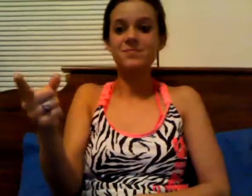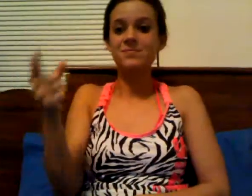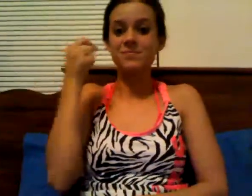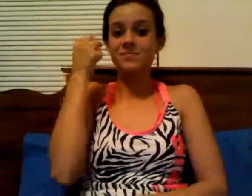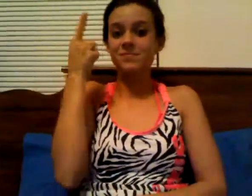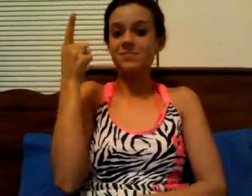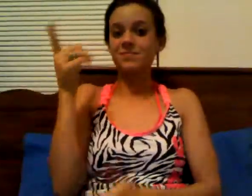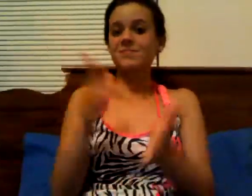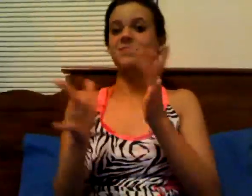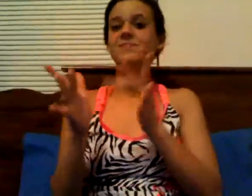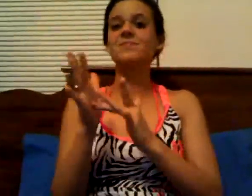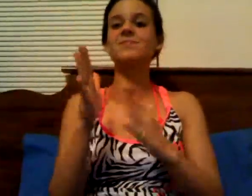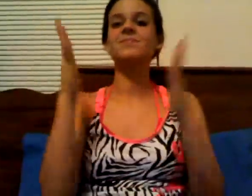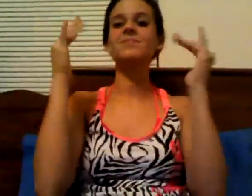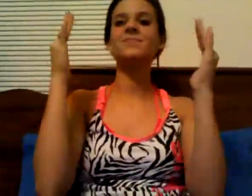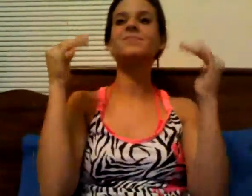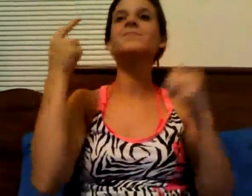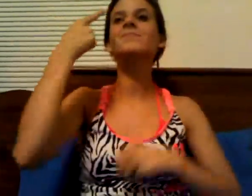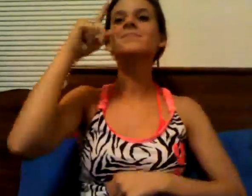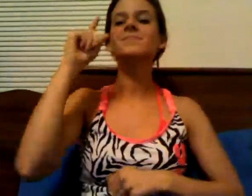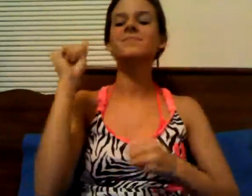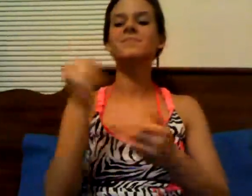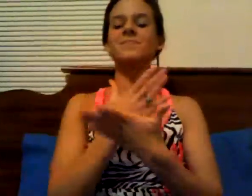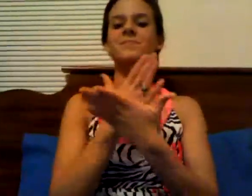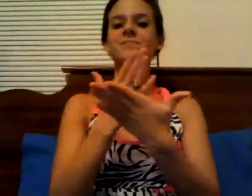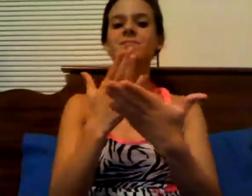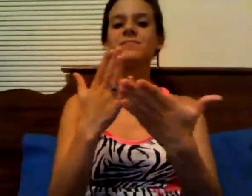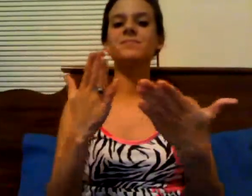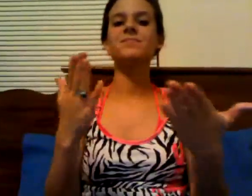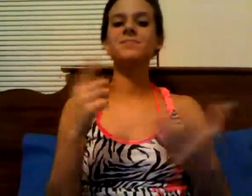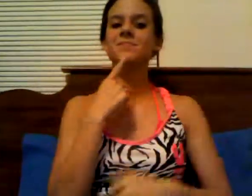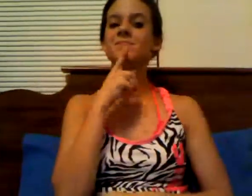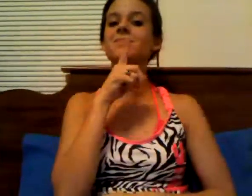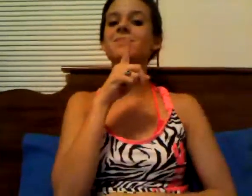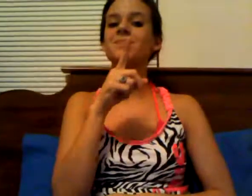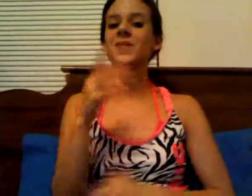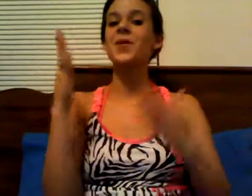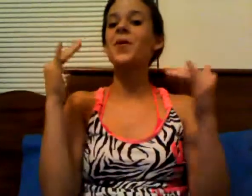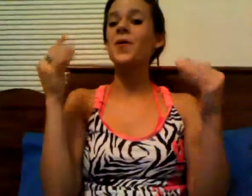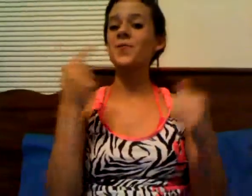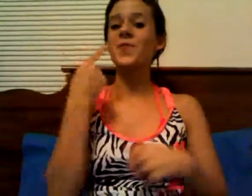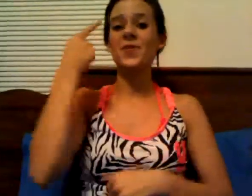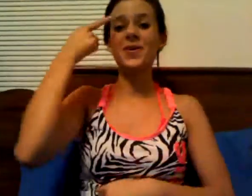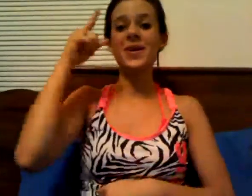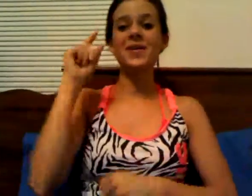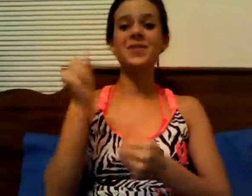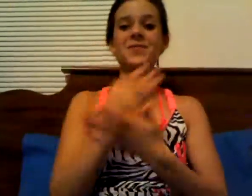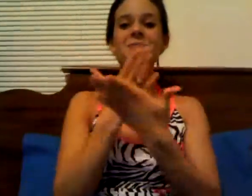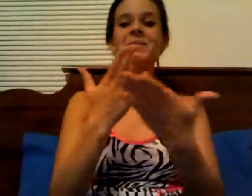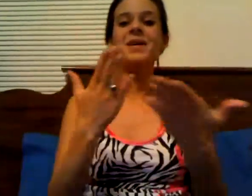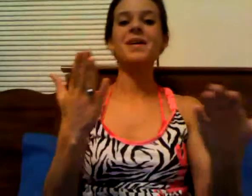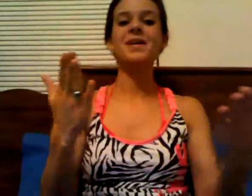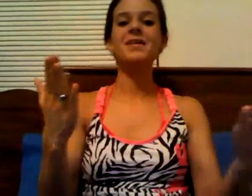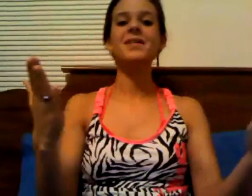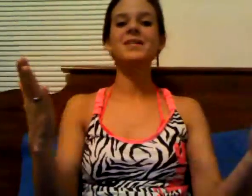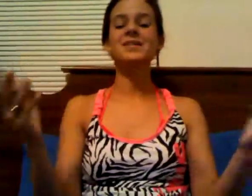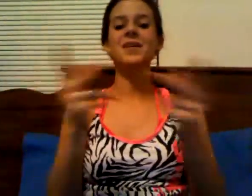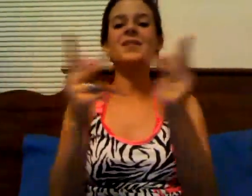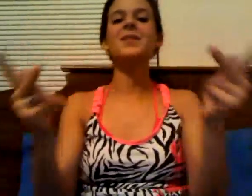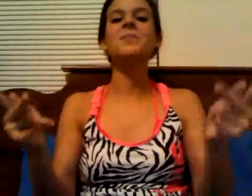Jesus is hope for every man There is hope for every man A solid